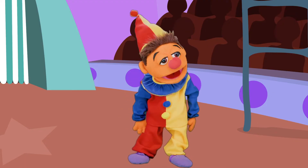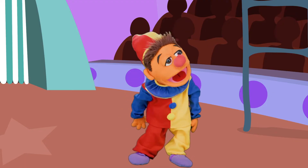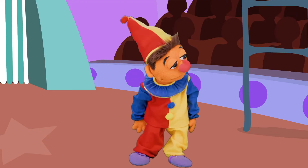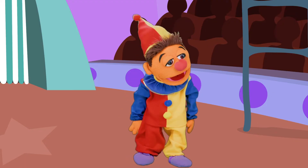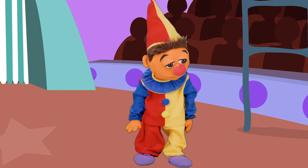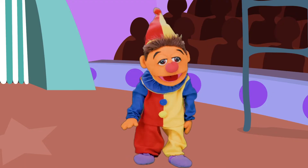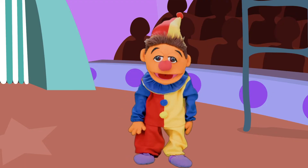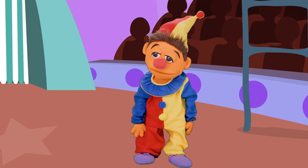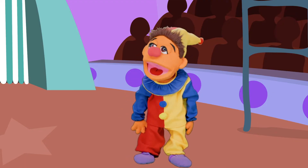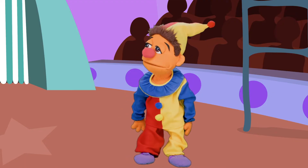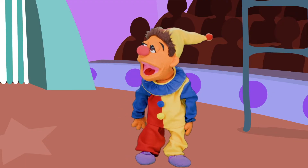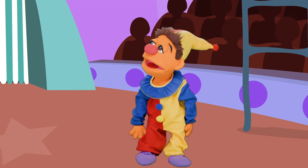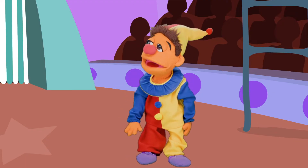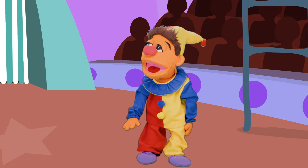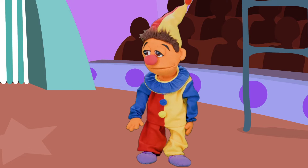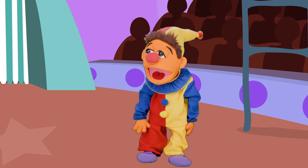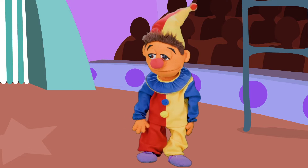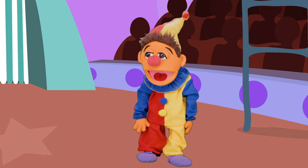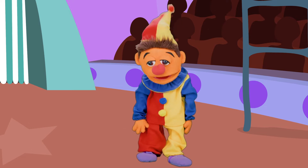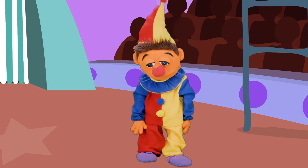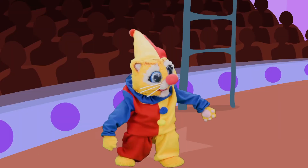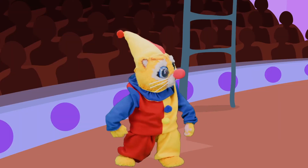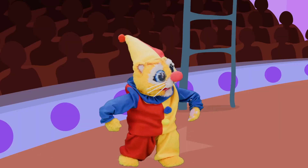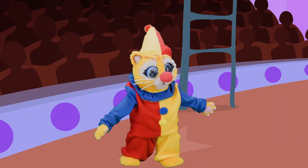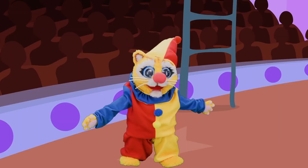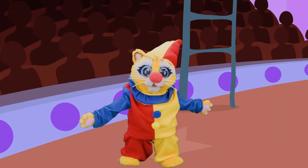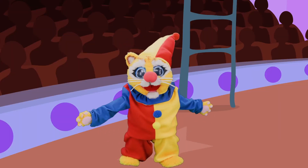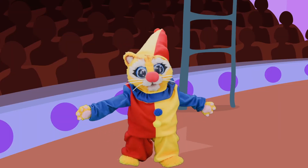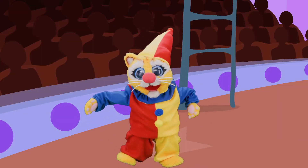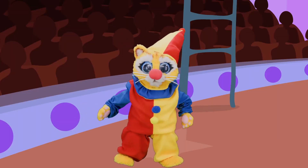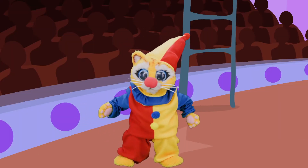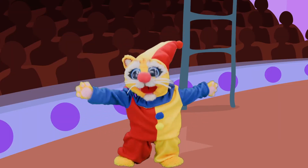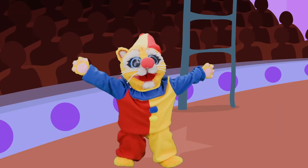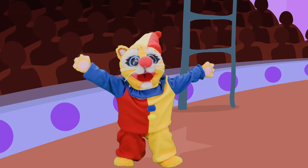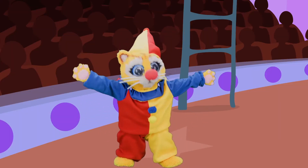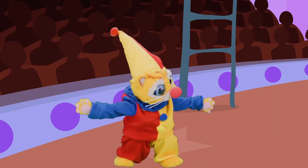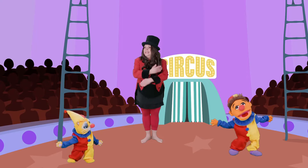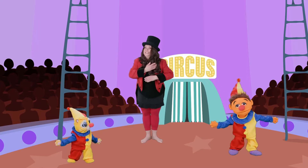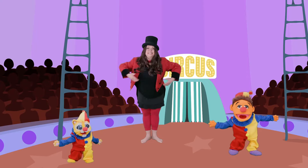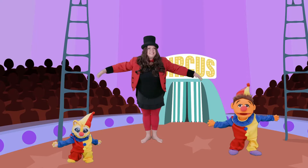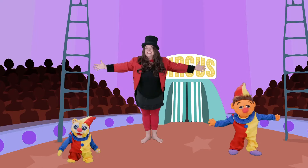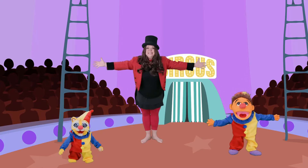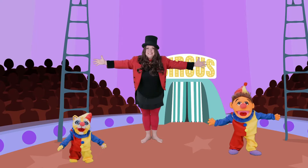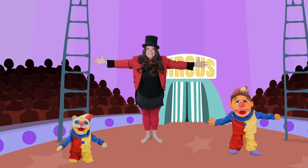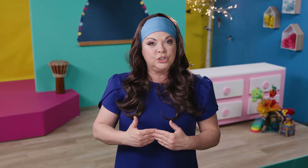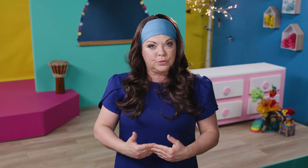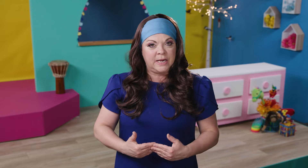to perform in front of an audience. The notion of finding the courage to do something new is the character trait